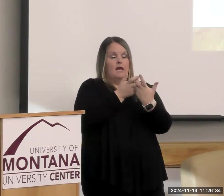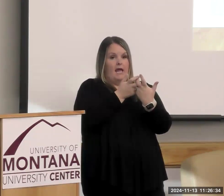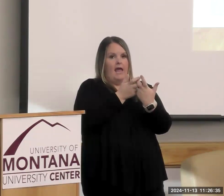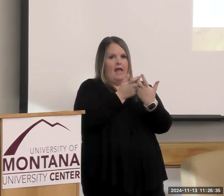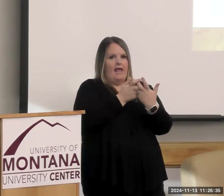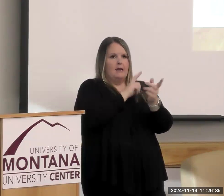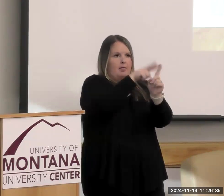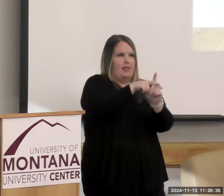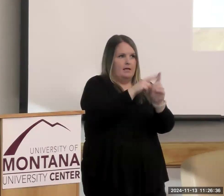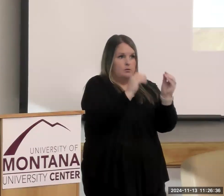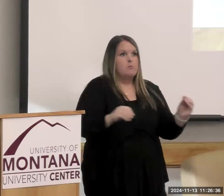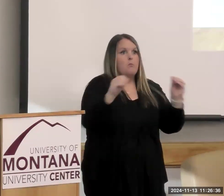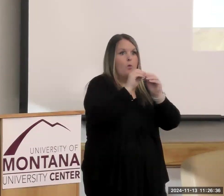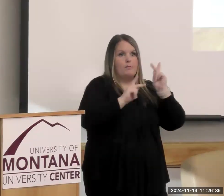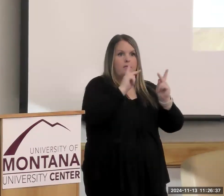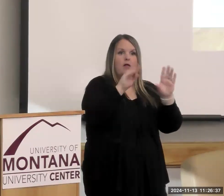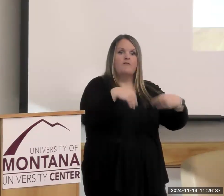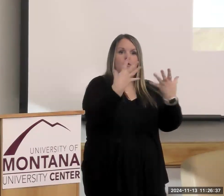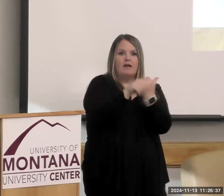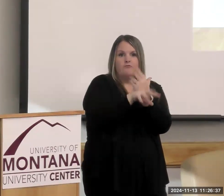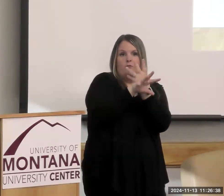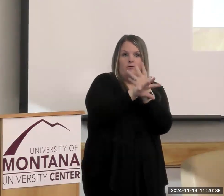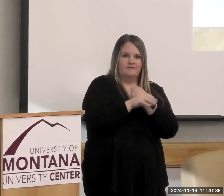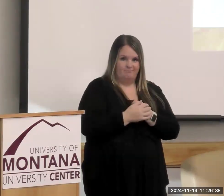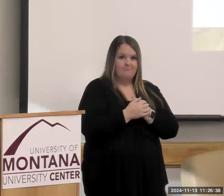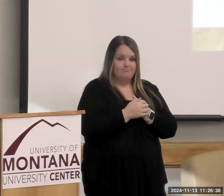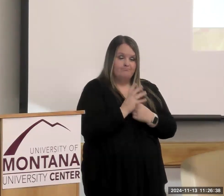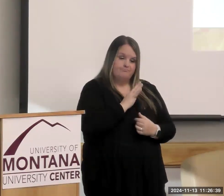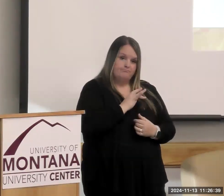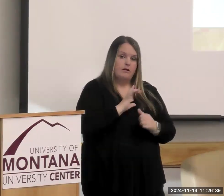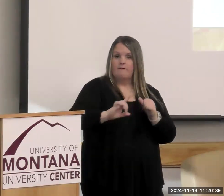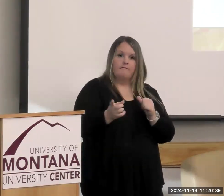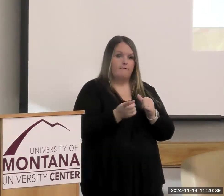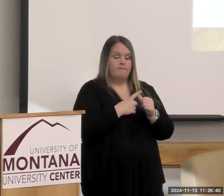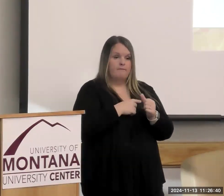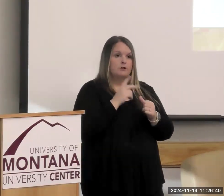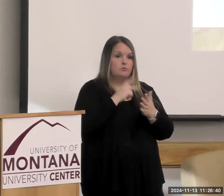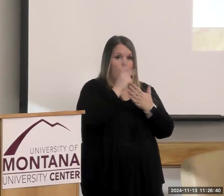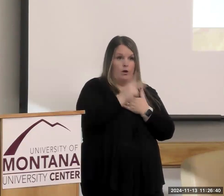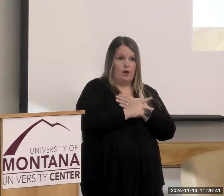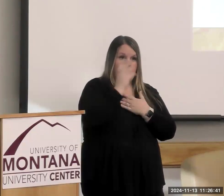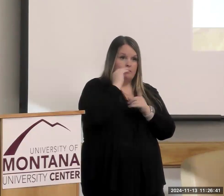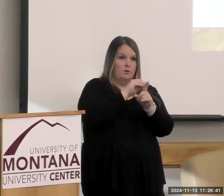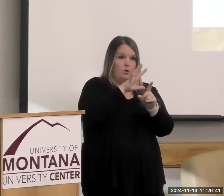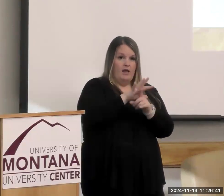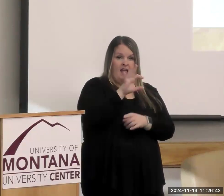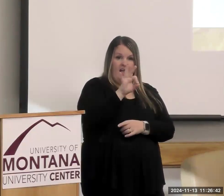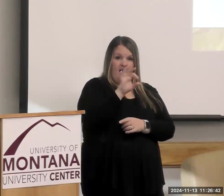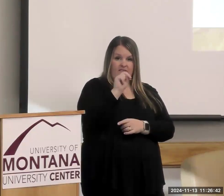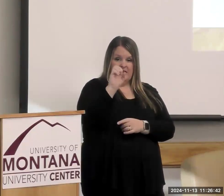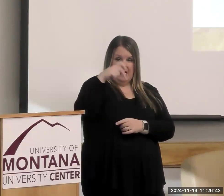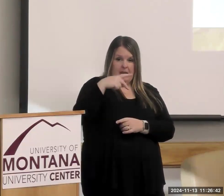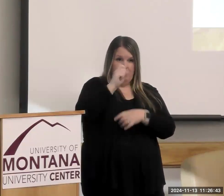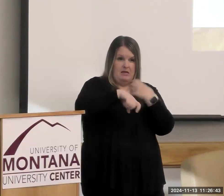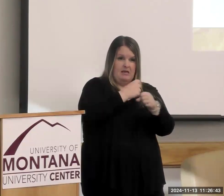I learned the first nutrition program I was ever exposed to was FNAP, and that was in 1971. And